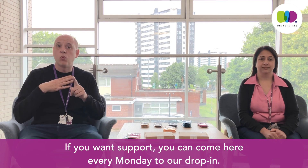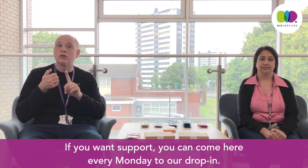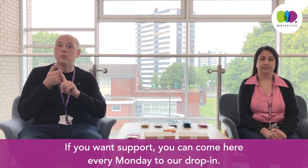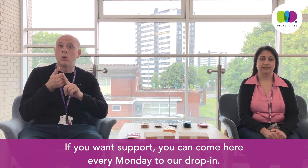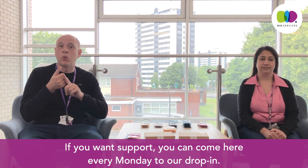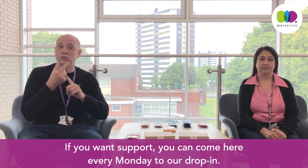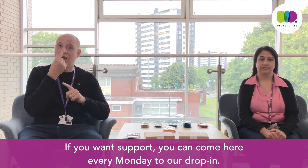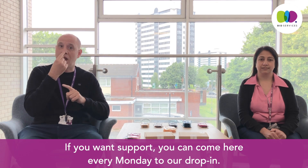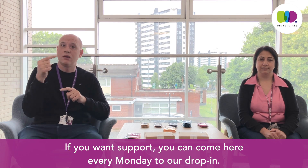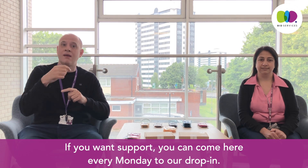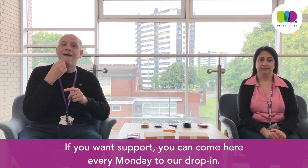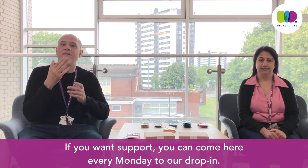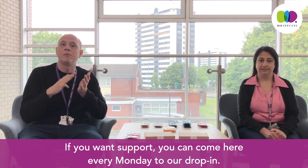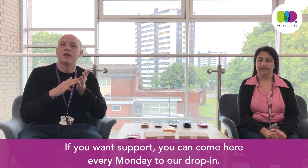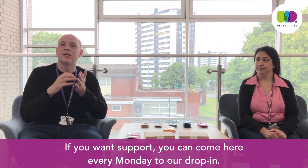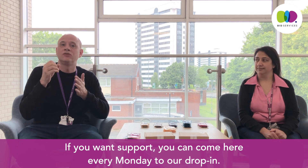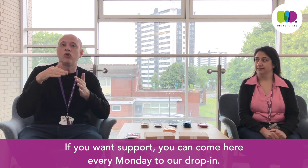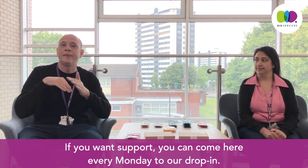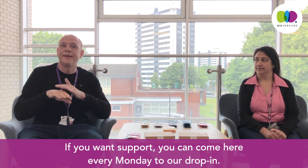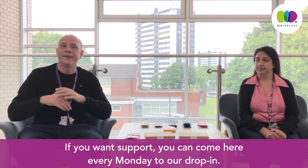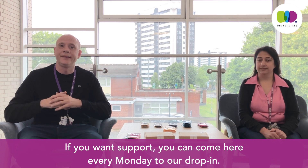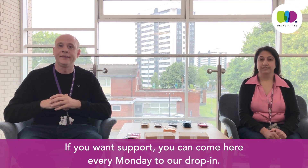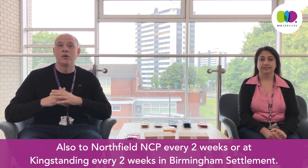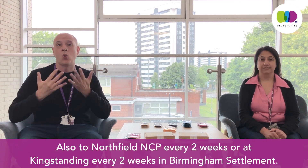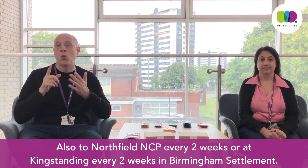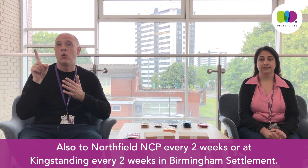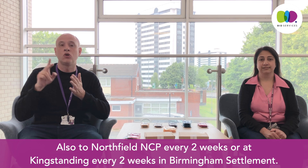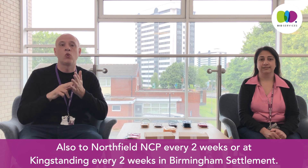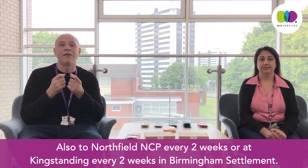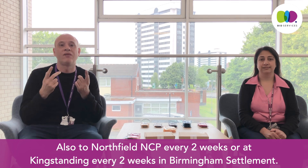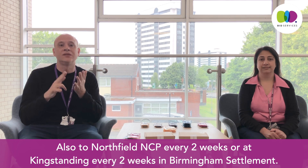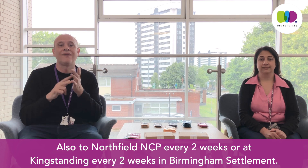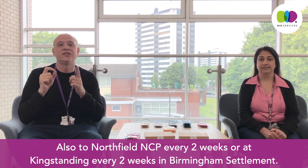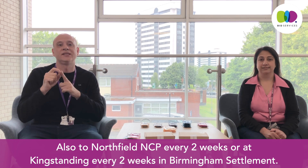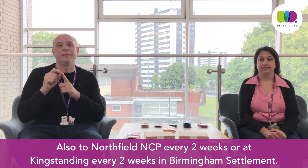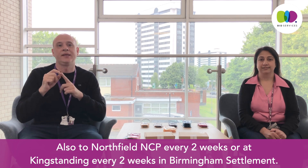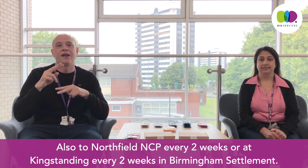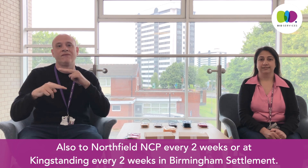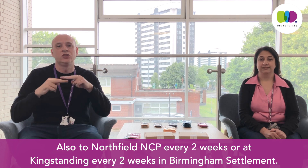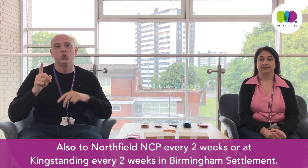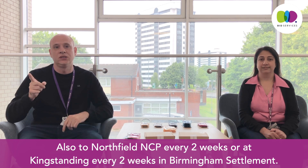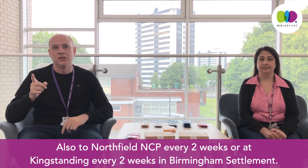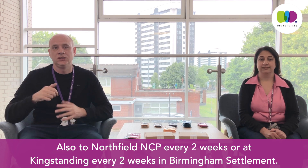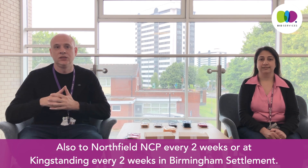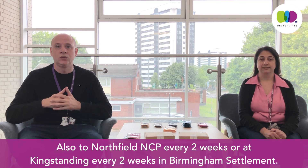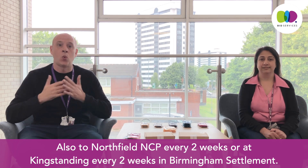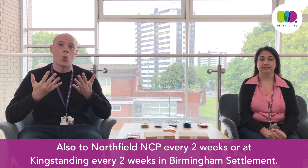support you can come here every Monday to our drop in. Also to Northfield NCP every 2 weeks or at King